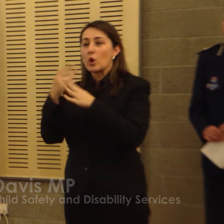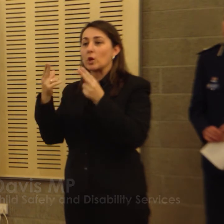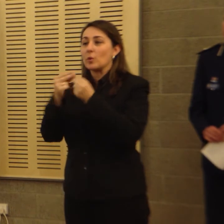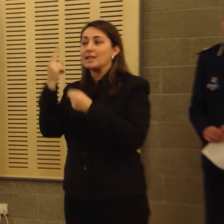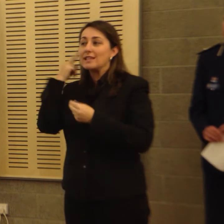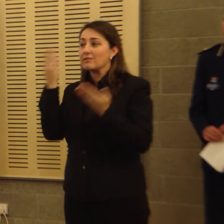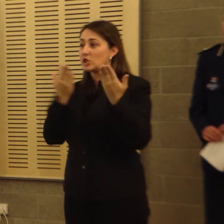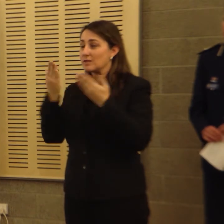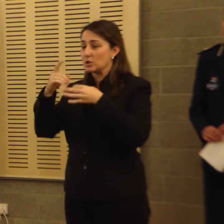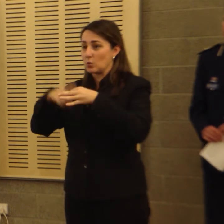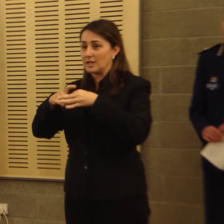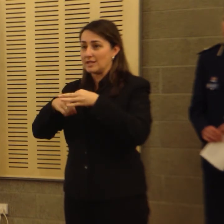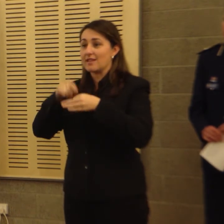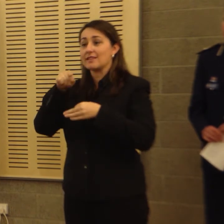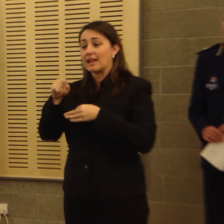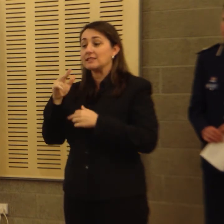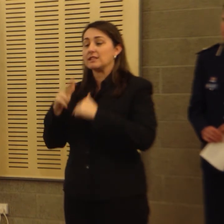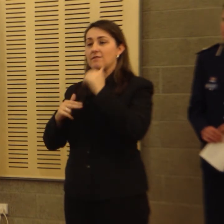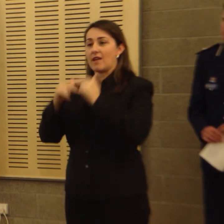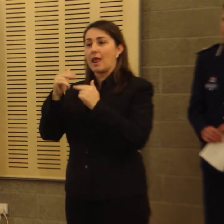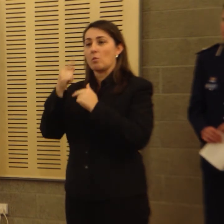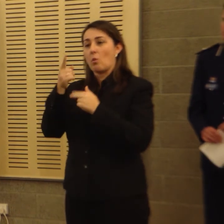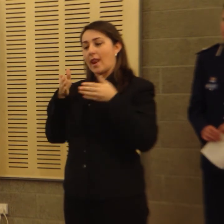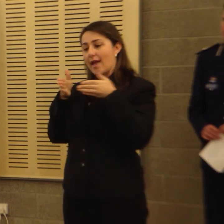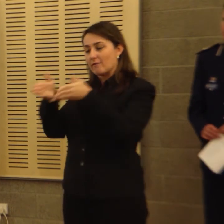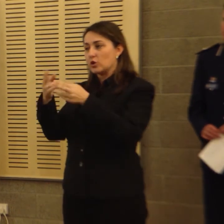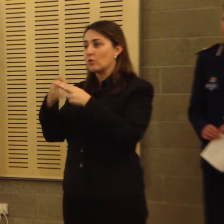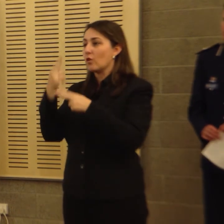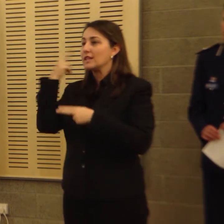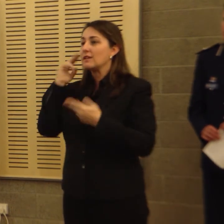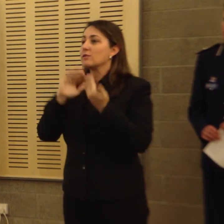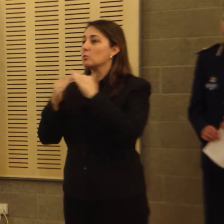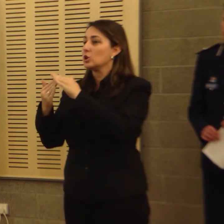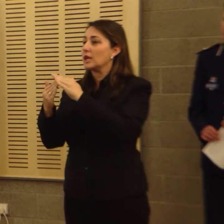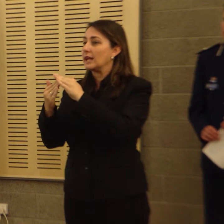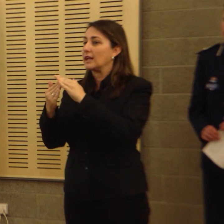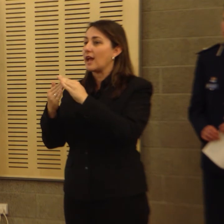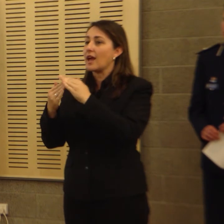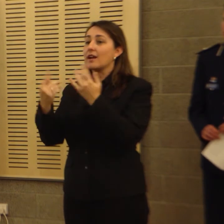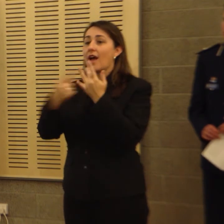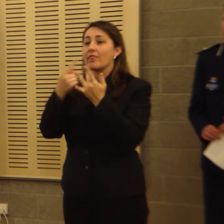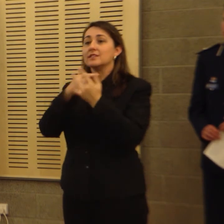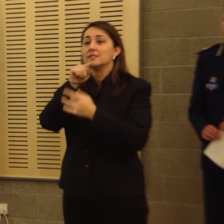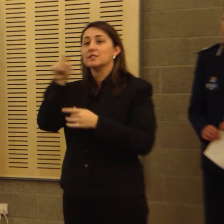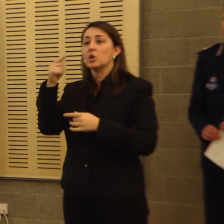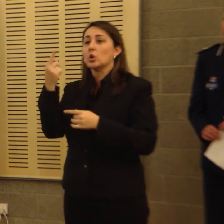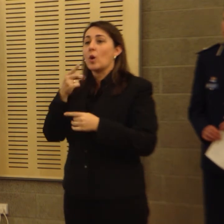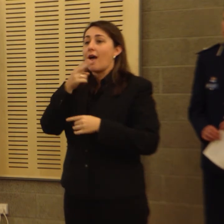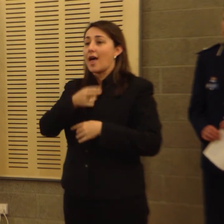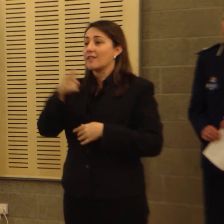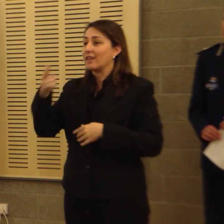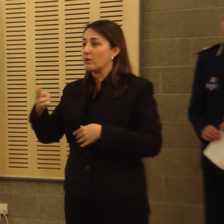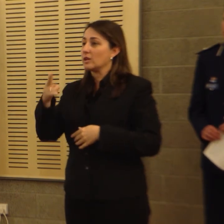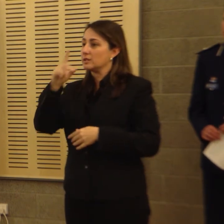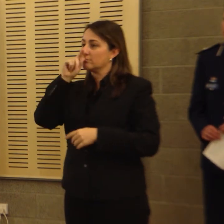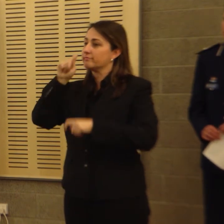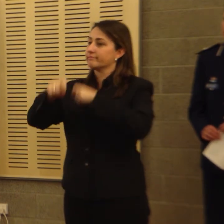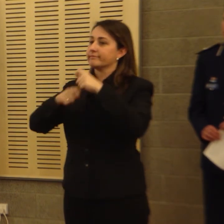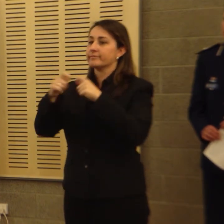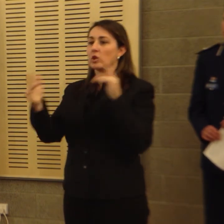Queensland has developed an avenue for the deaf community and all those who are hard of hearing to be able to contact Police Link